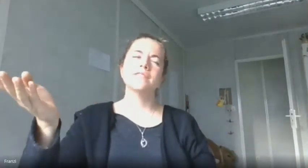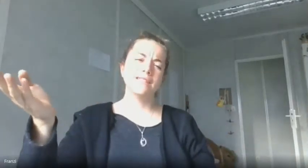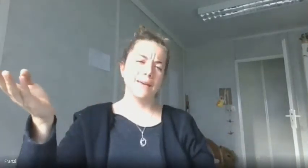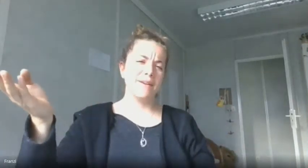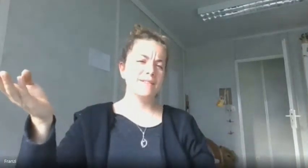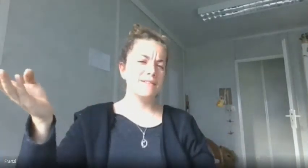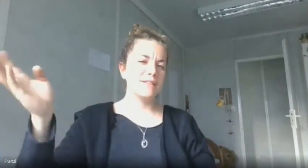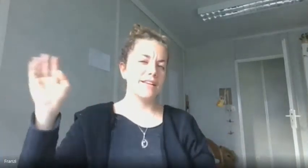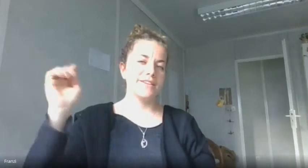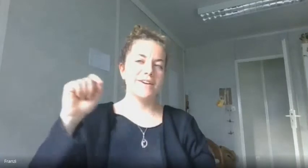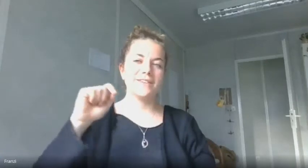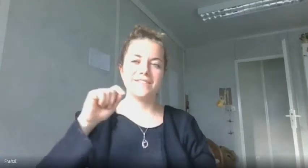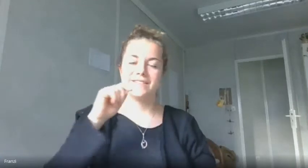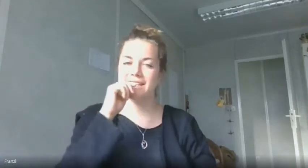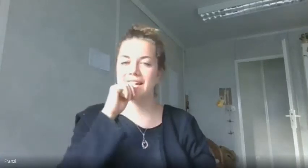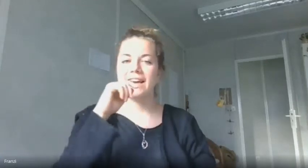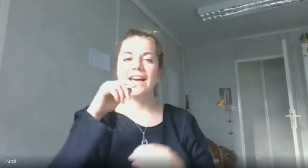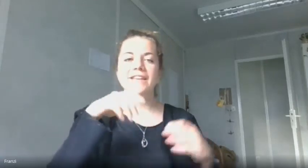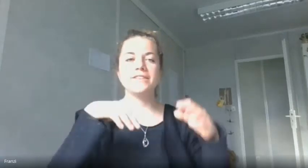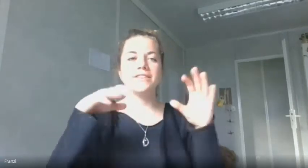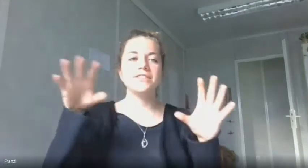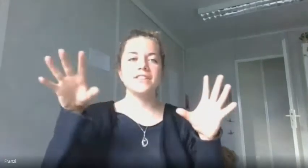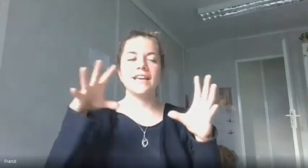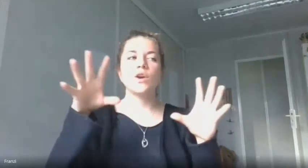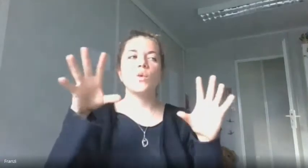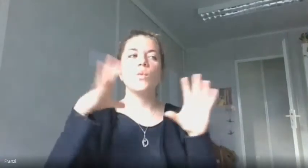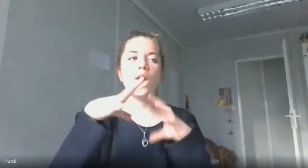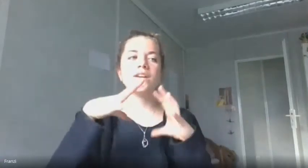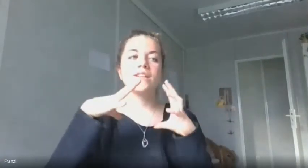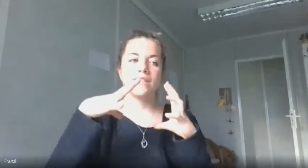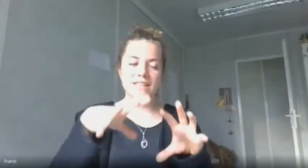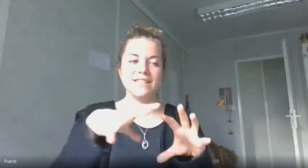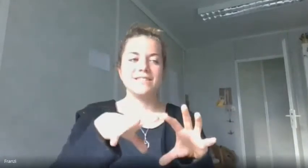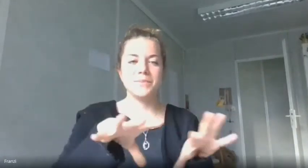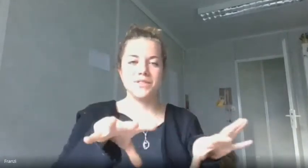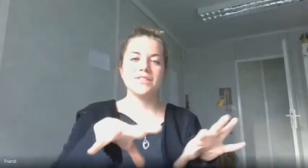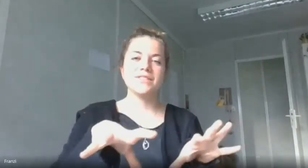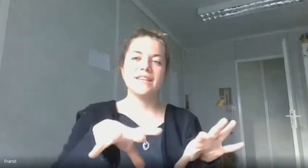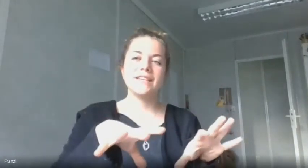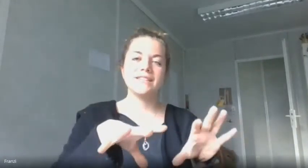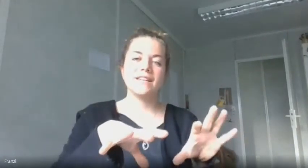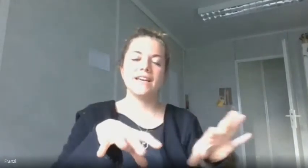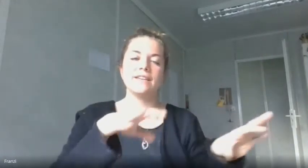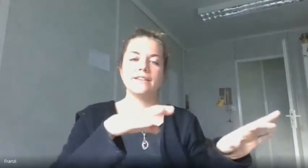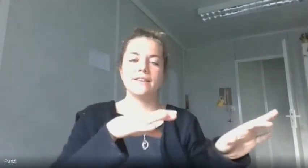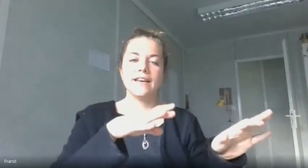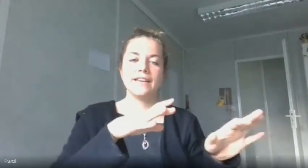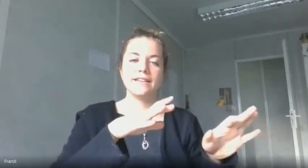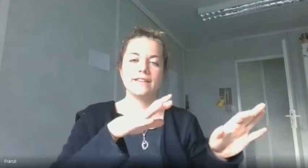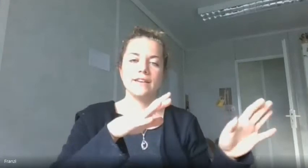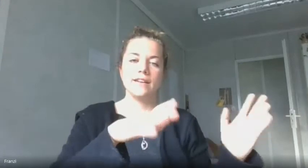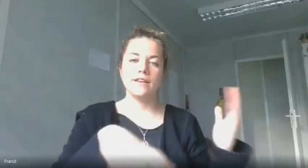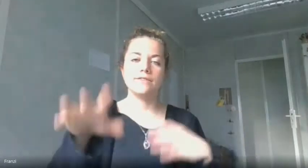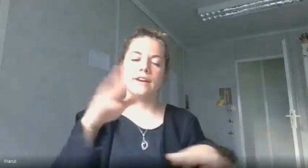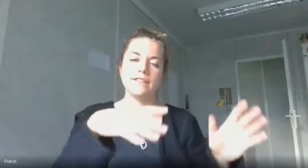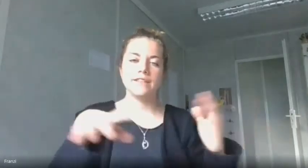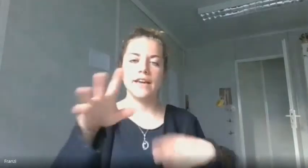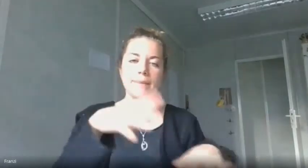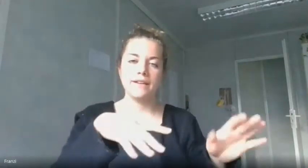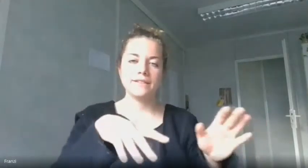chemical i don't know either you need just like one thing to produce it and not like a lot of other chemicals